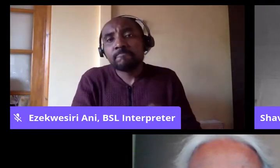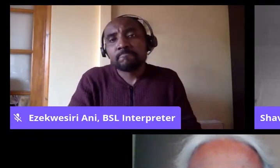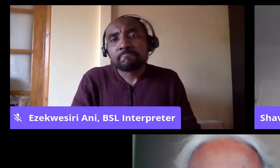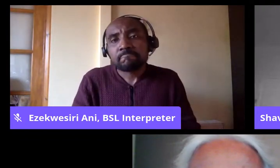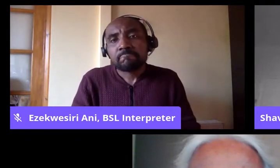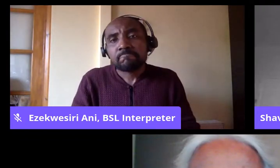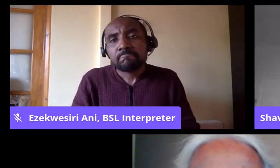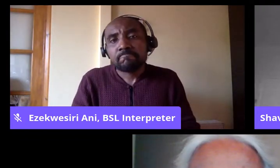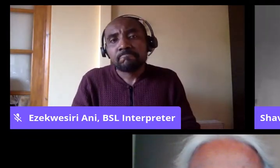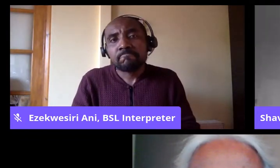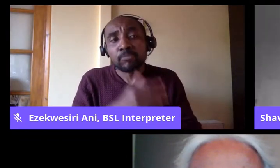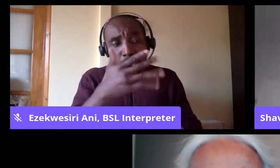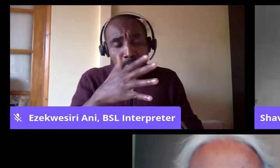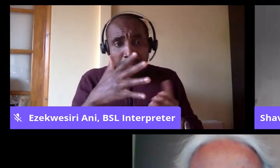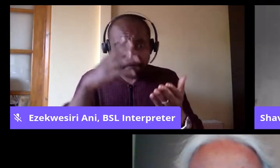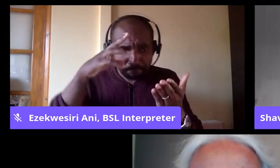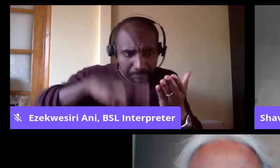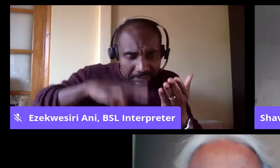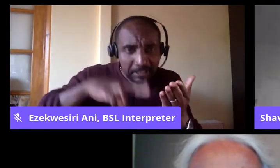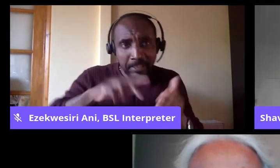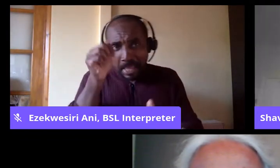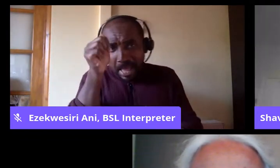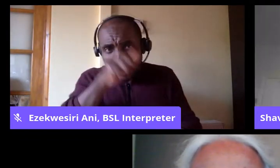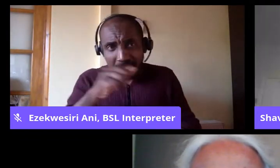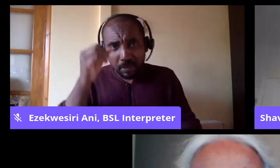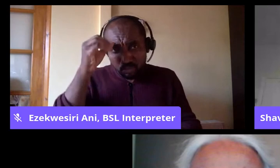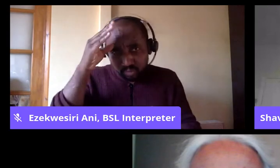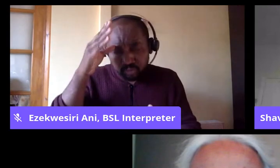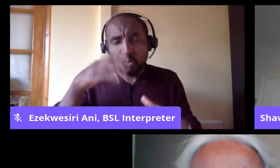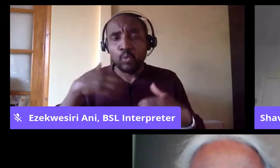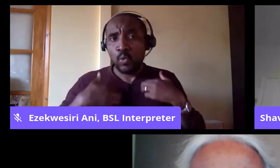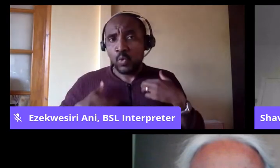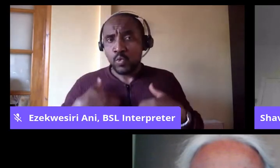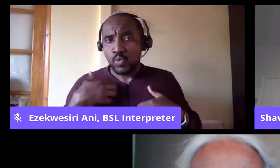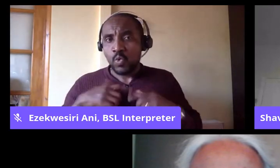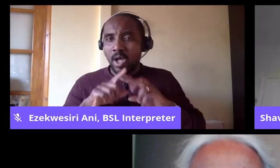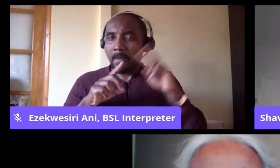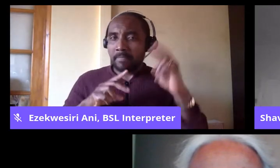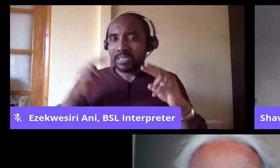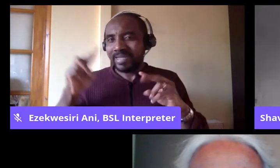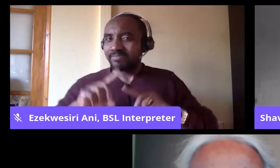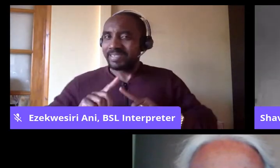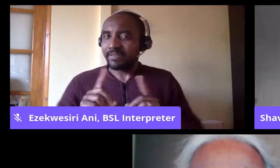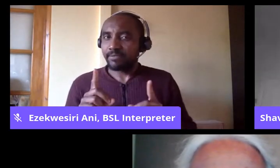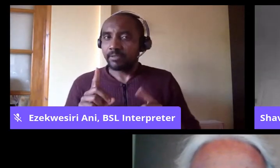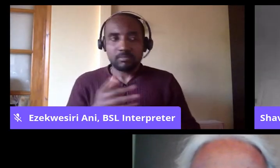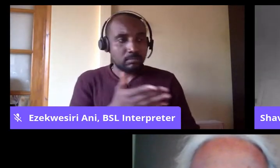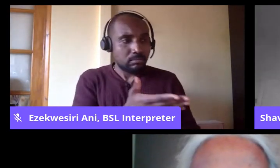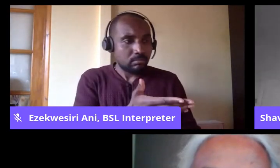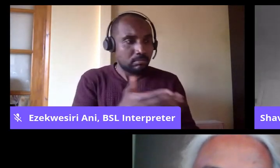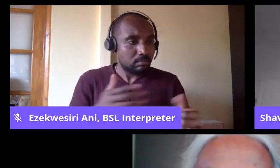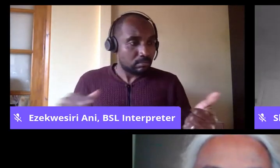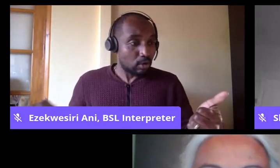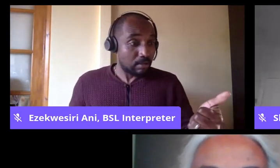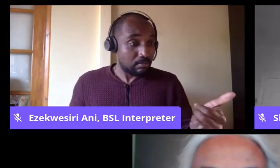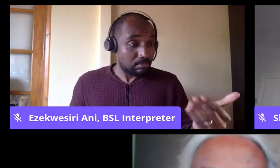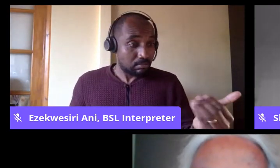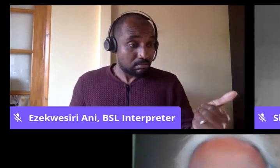kind of studied this issue as an academic as well. You get a different take. So, Amrit, over to you. Thank you.